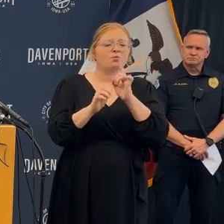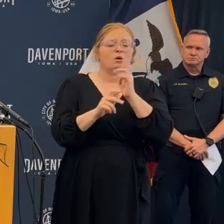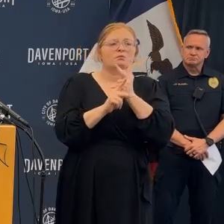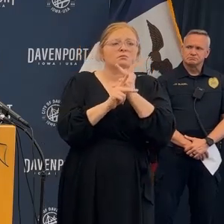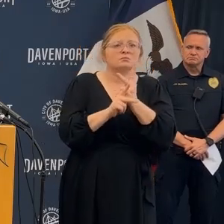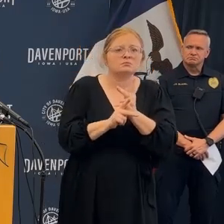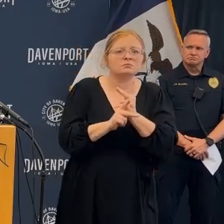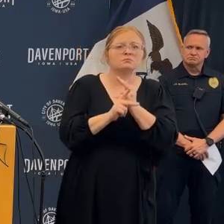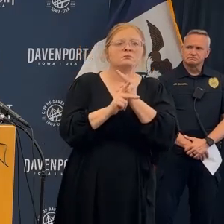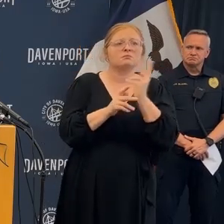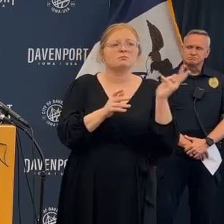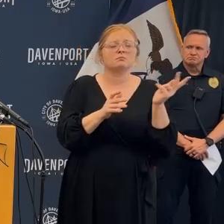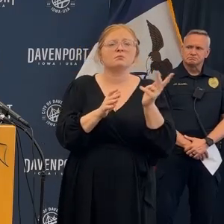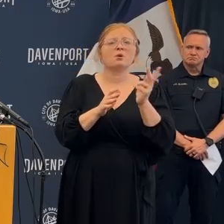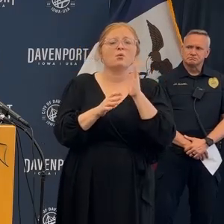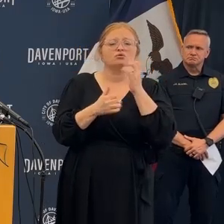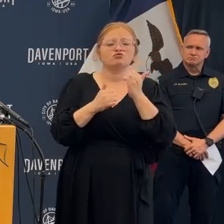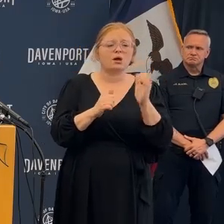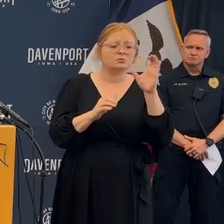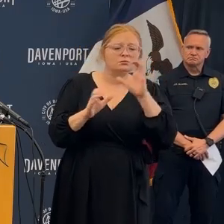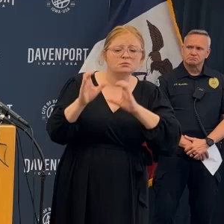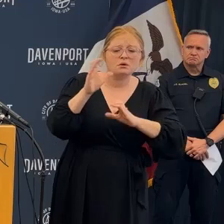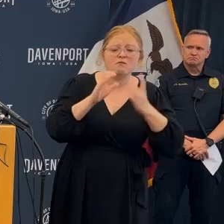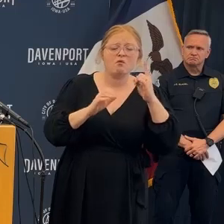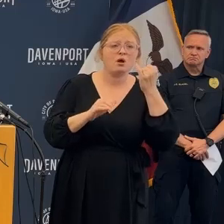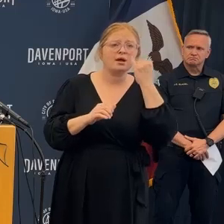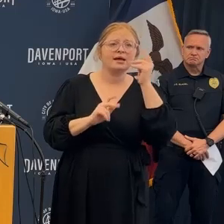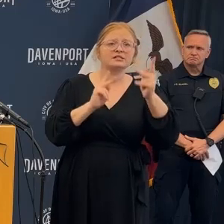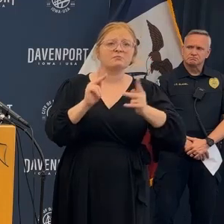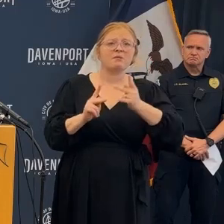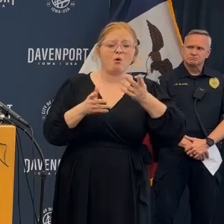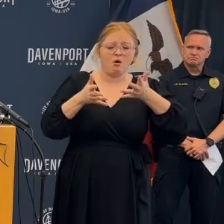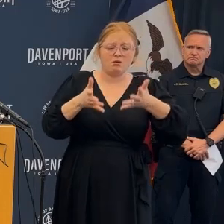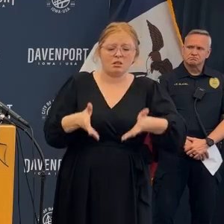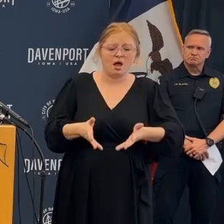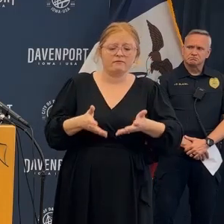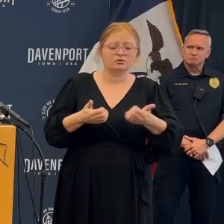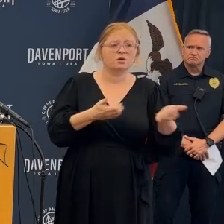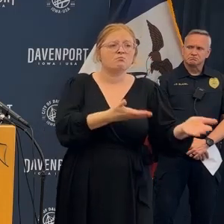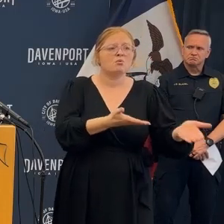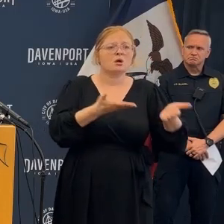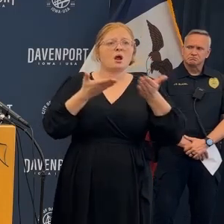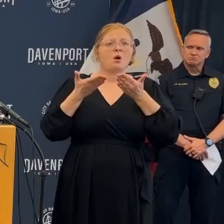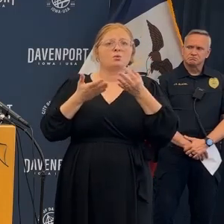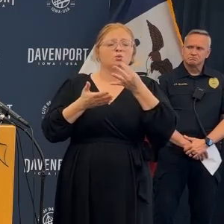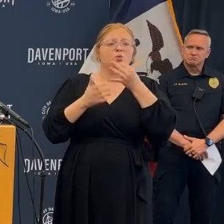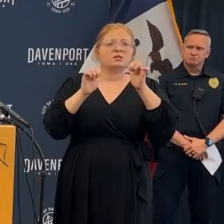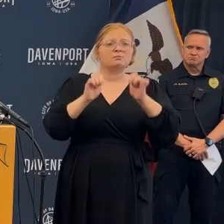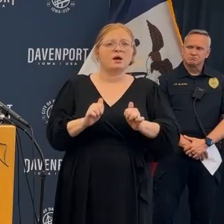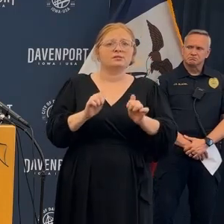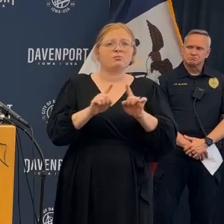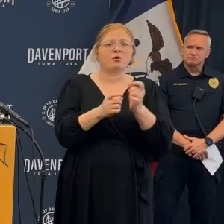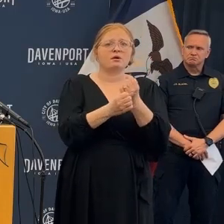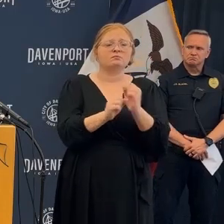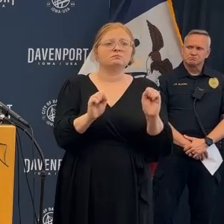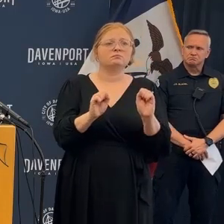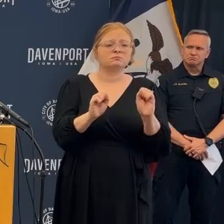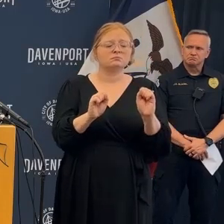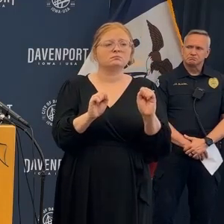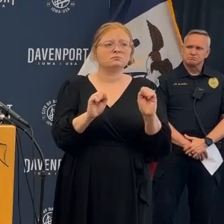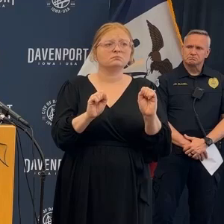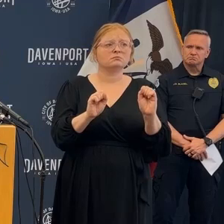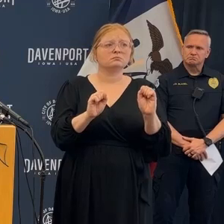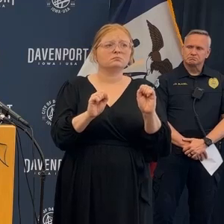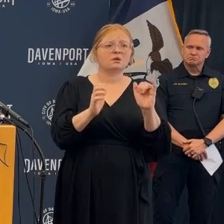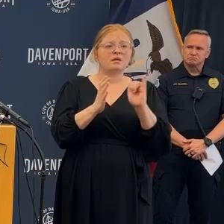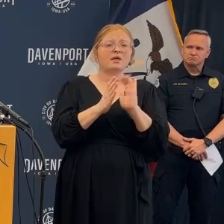already collapsed area with sensitivity to the remains that are underneath there and escalate them as soon as